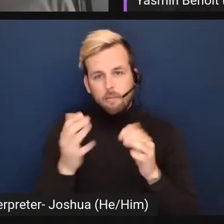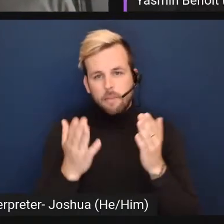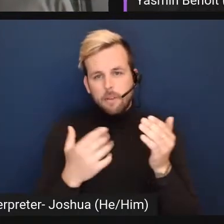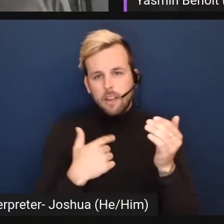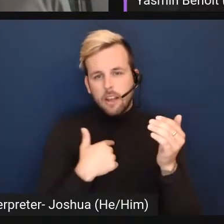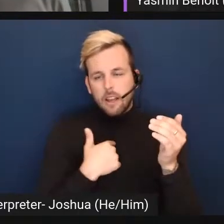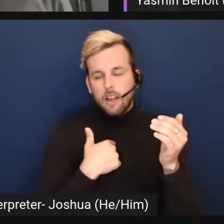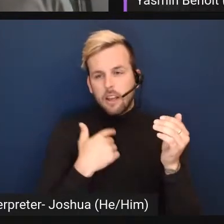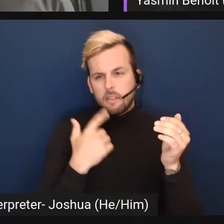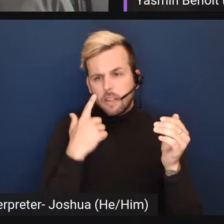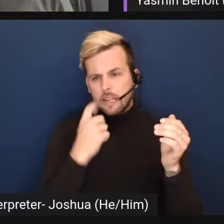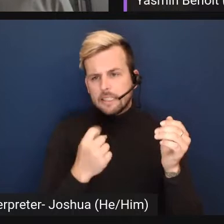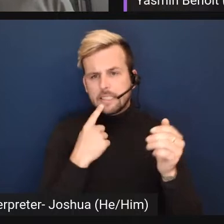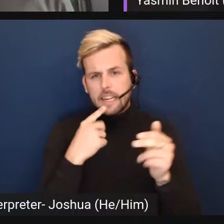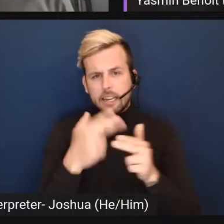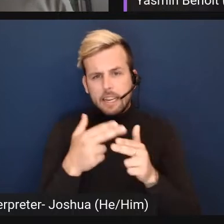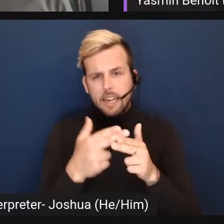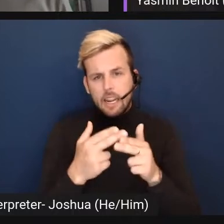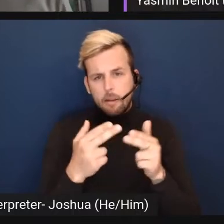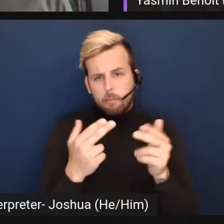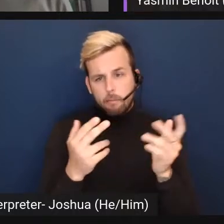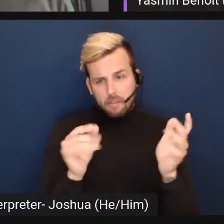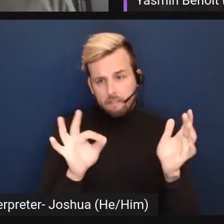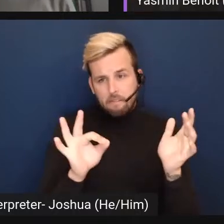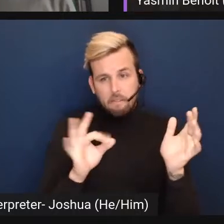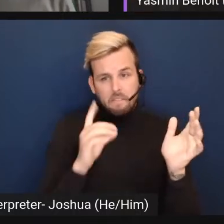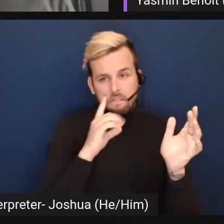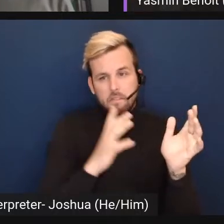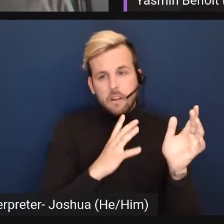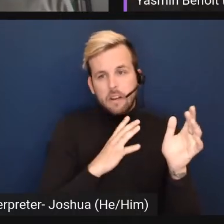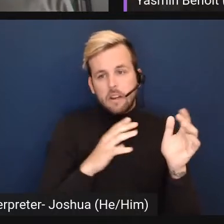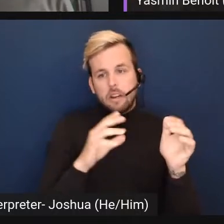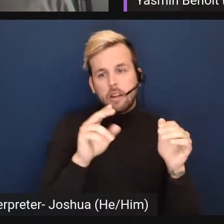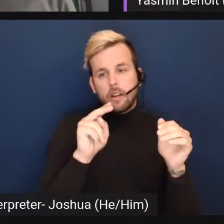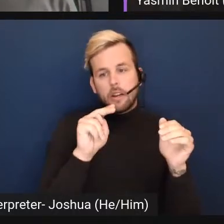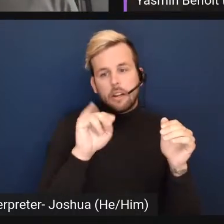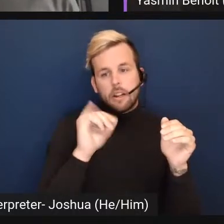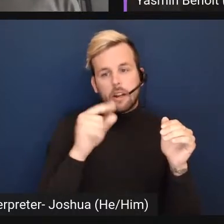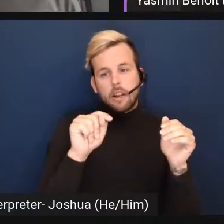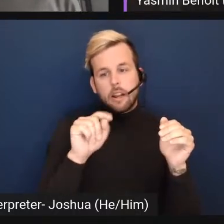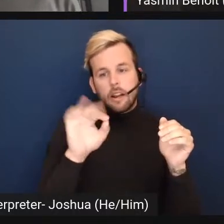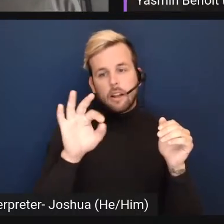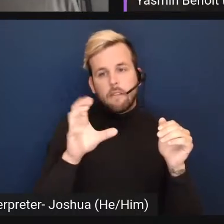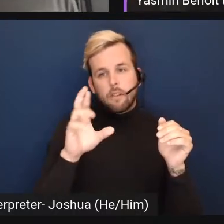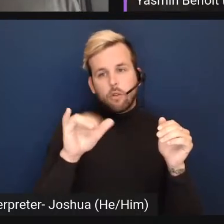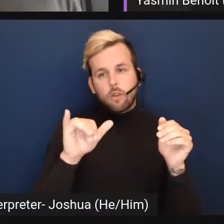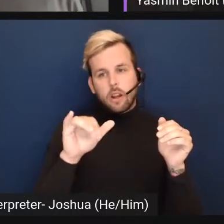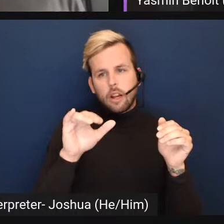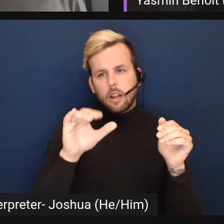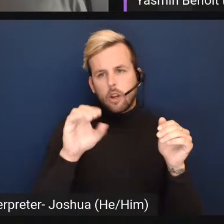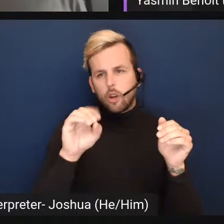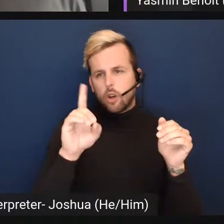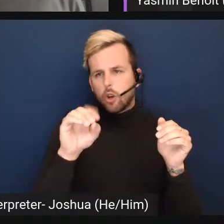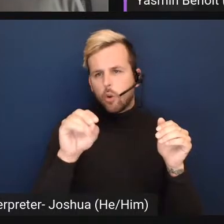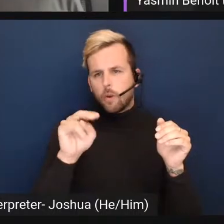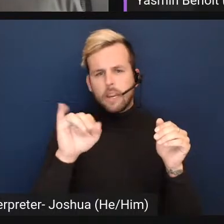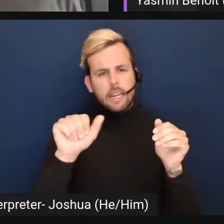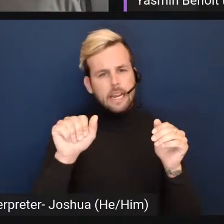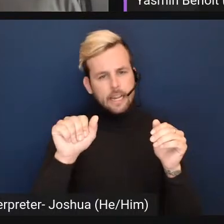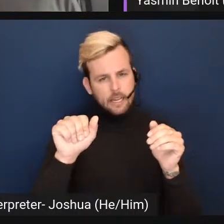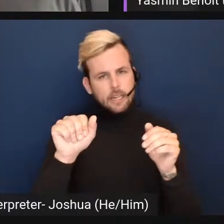their name if i'm going to pronounce it correctly which was night of cydonia cydonia um